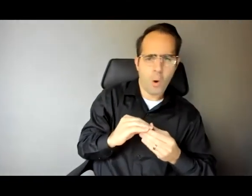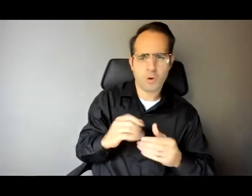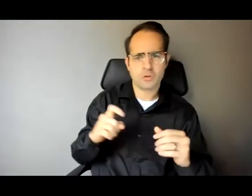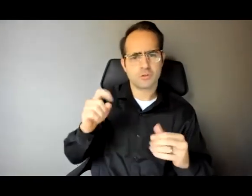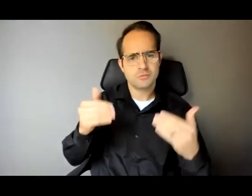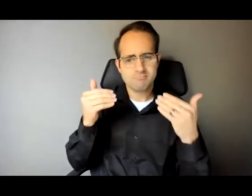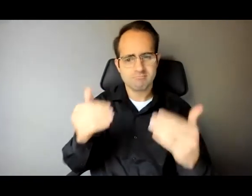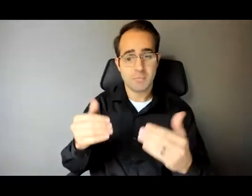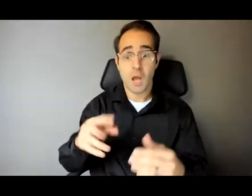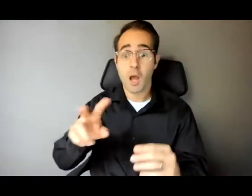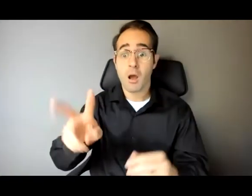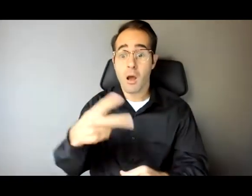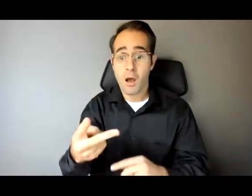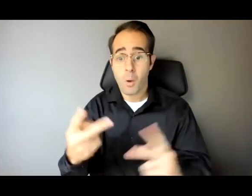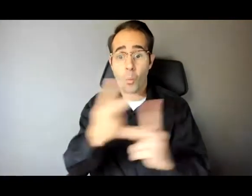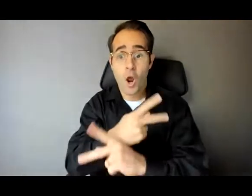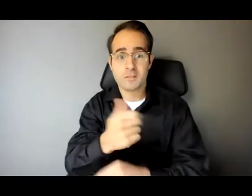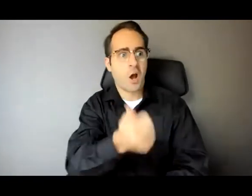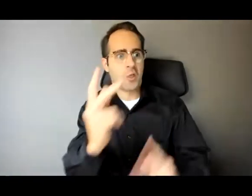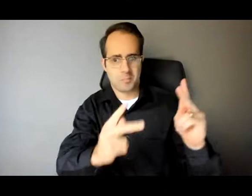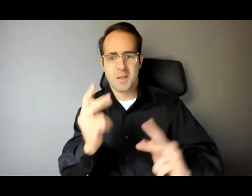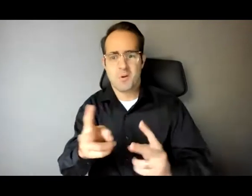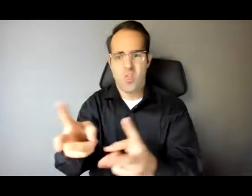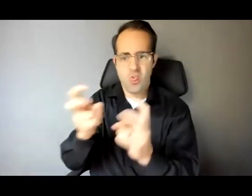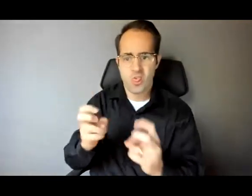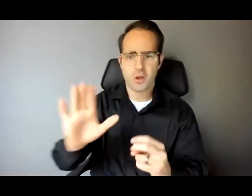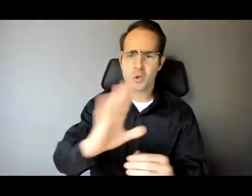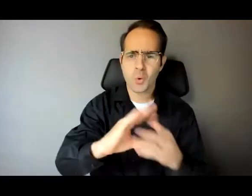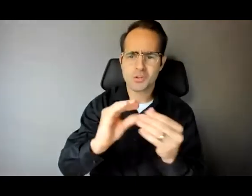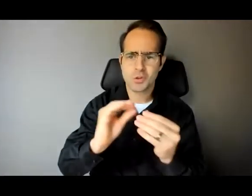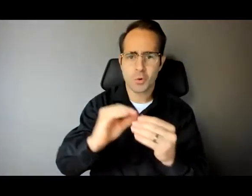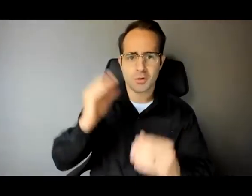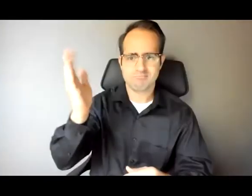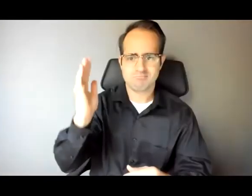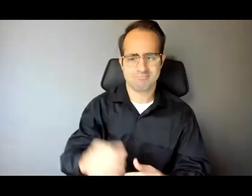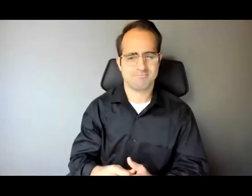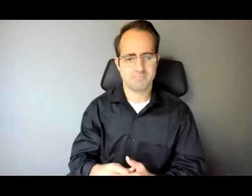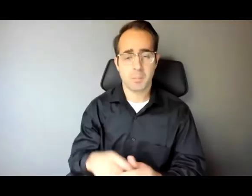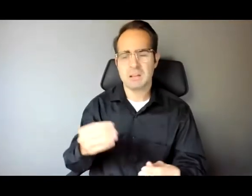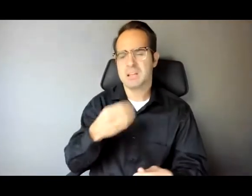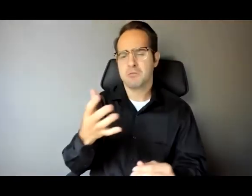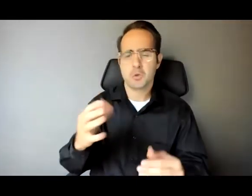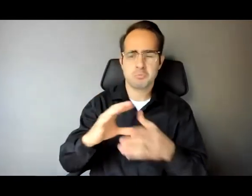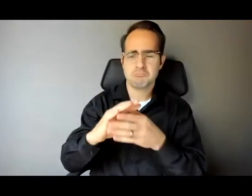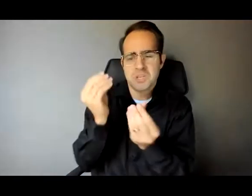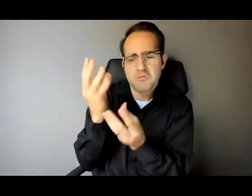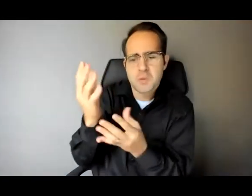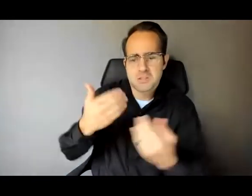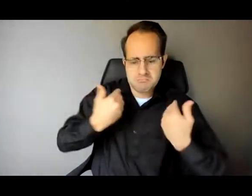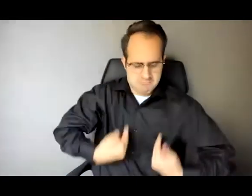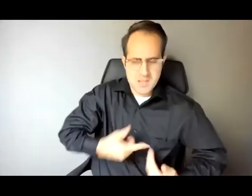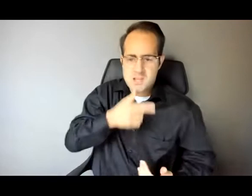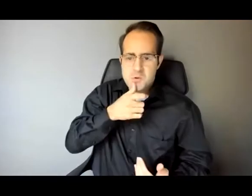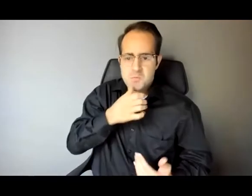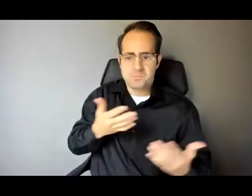myself to offer some additional context for my statements this morning. I'm a disciplined